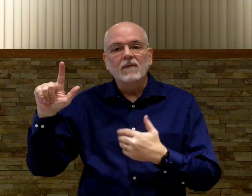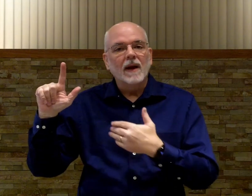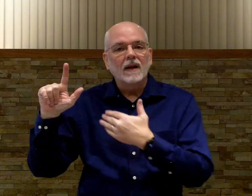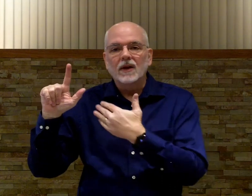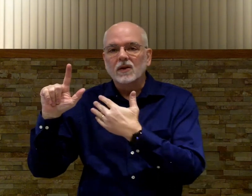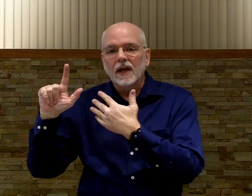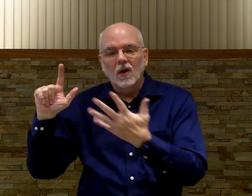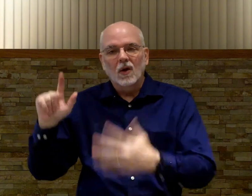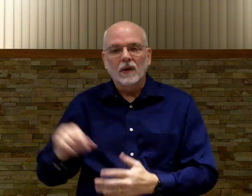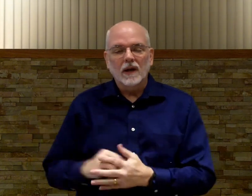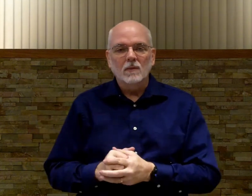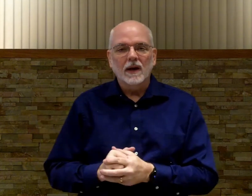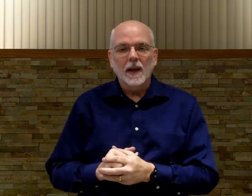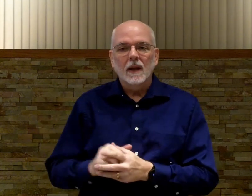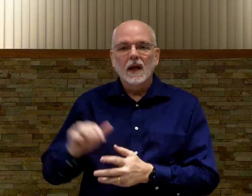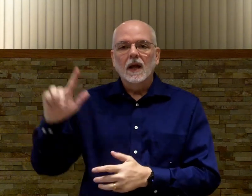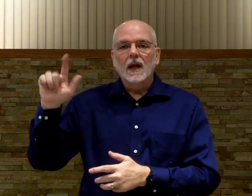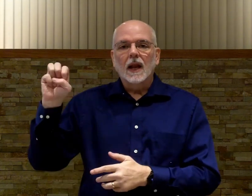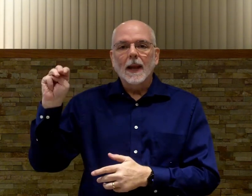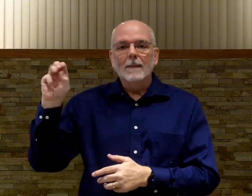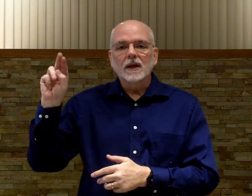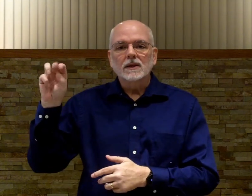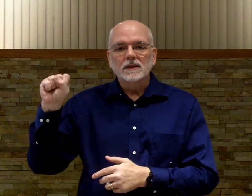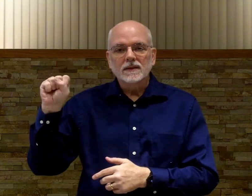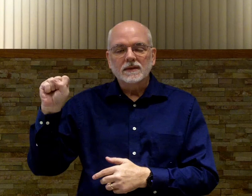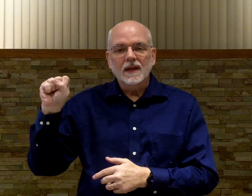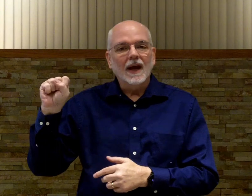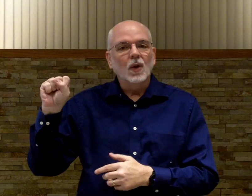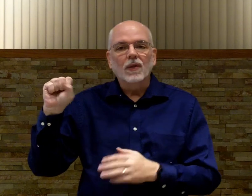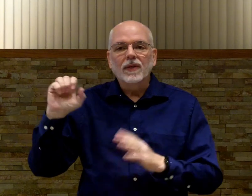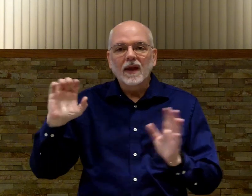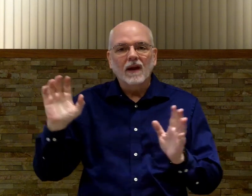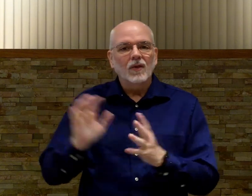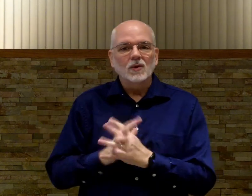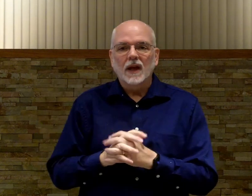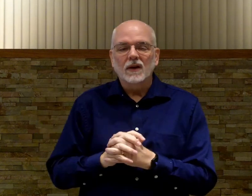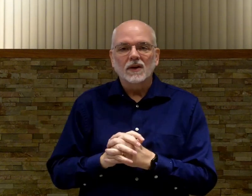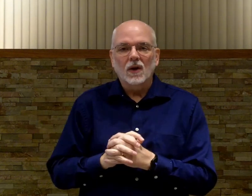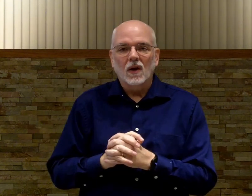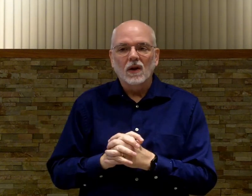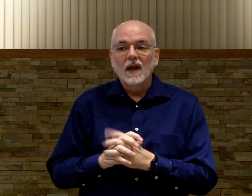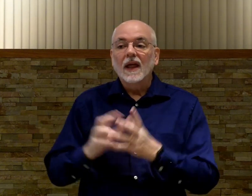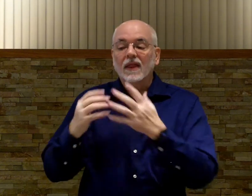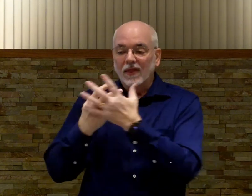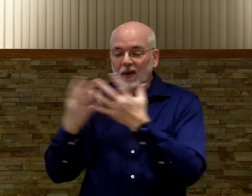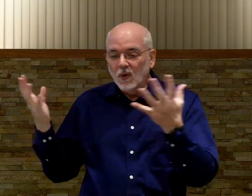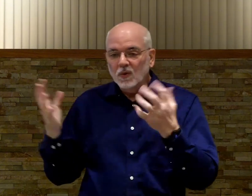of my letters at all when I do my name. Lemons. I don't think of those letters at all. Those